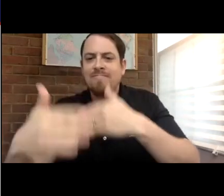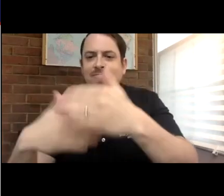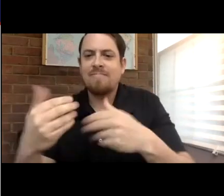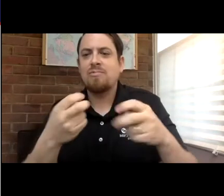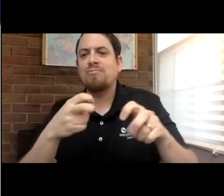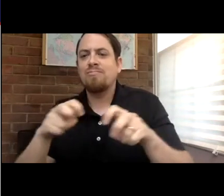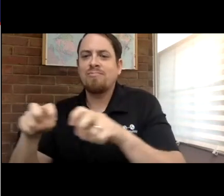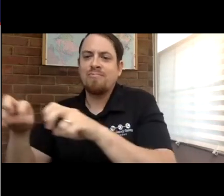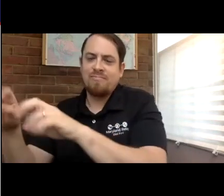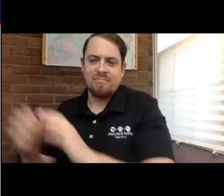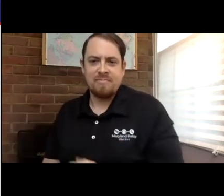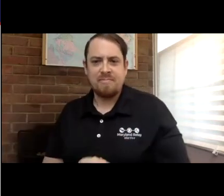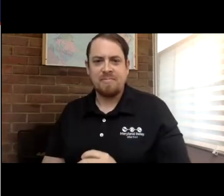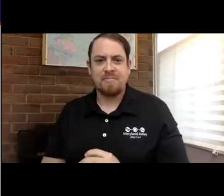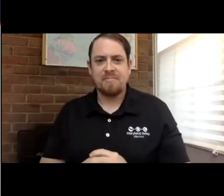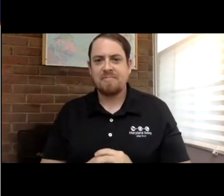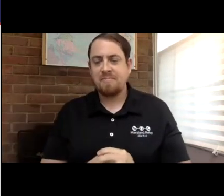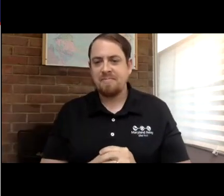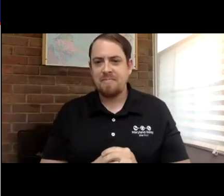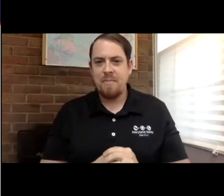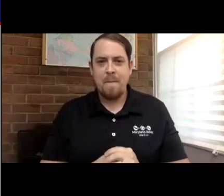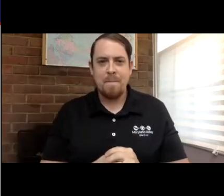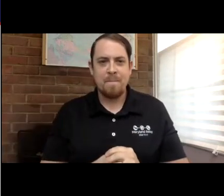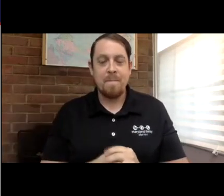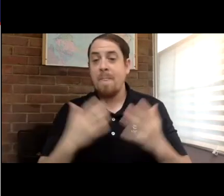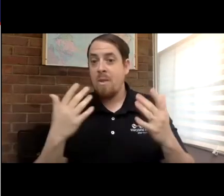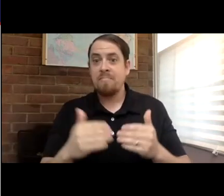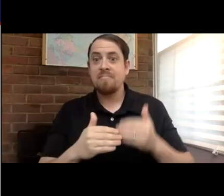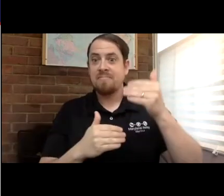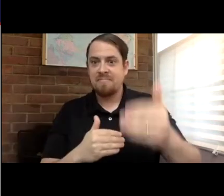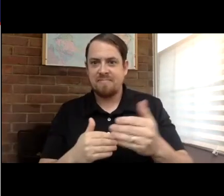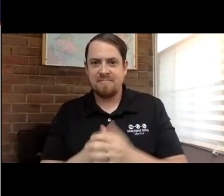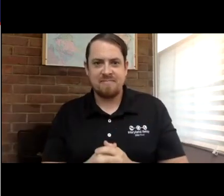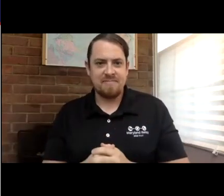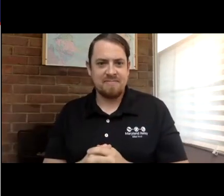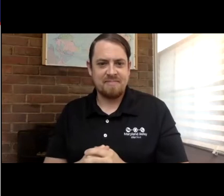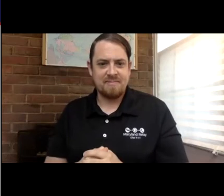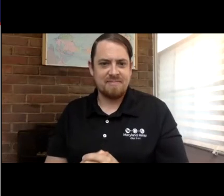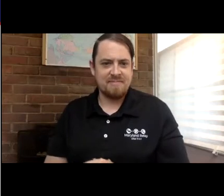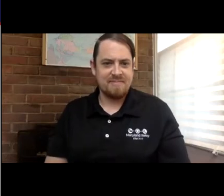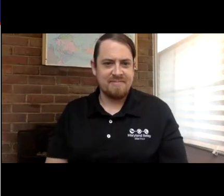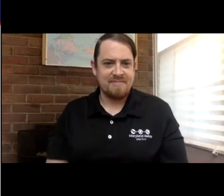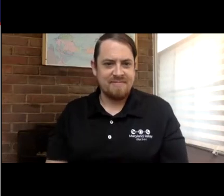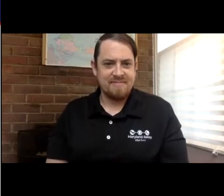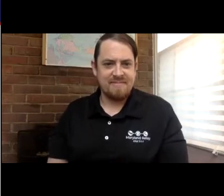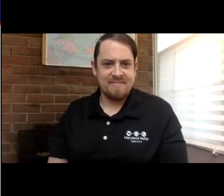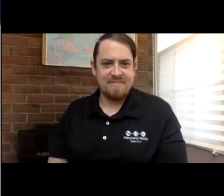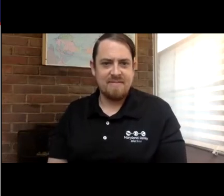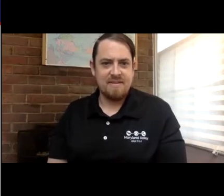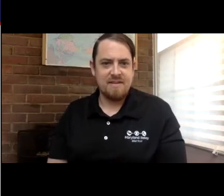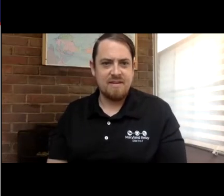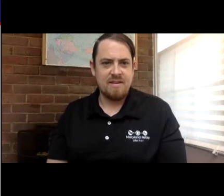linger, but we're going to add on the TTY technology and make it as smooth as transition as possible. Let's see what we have next.